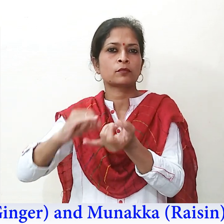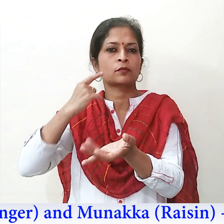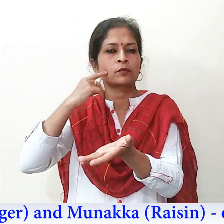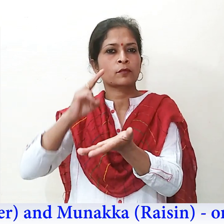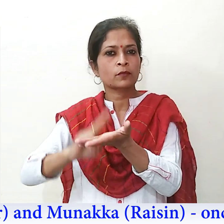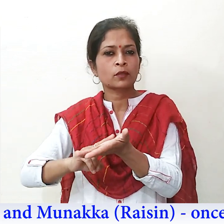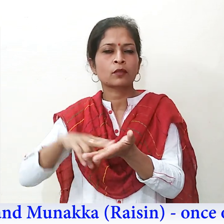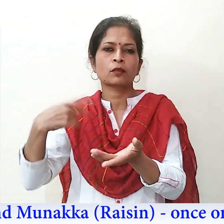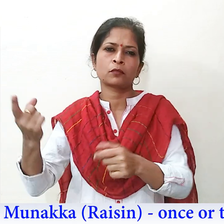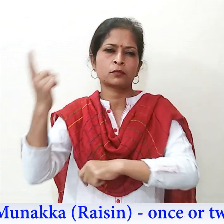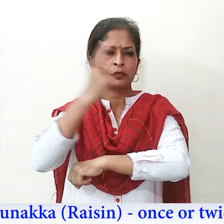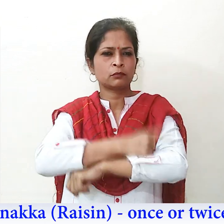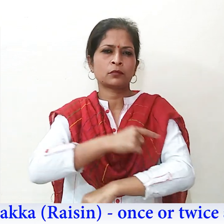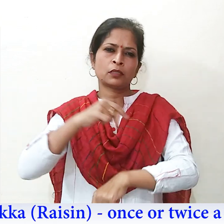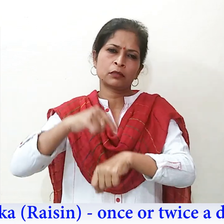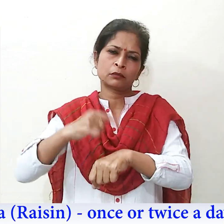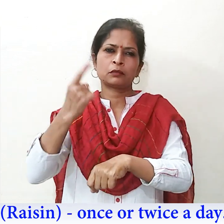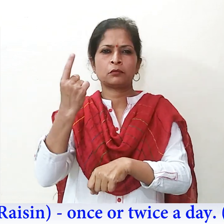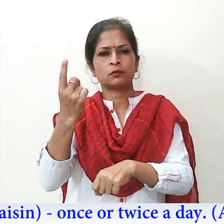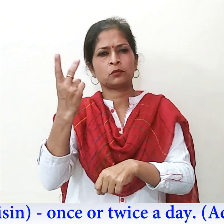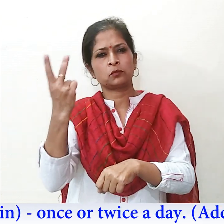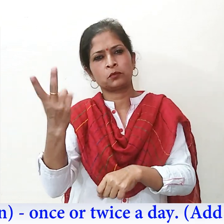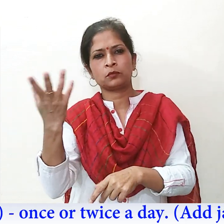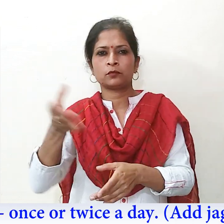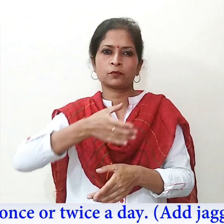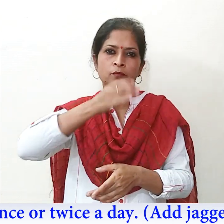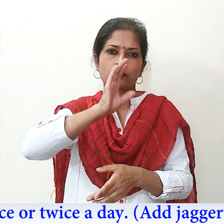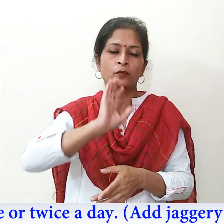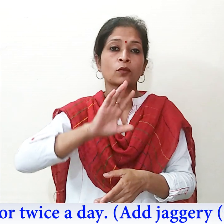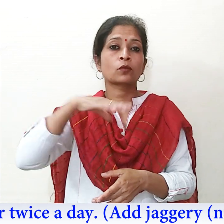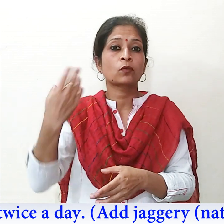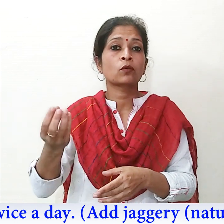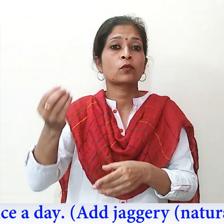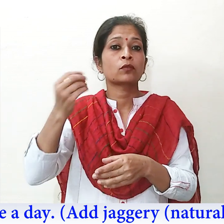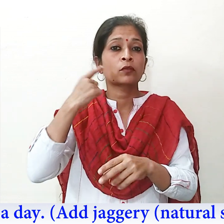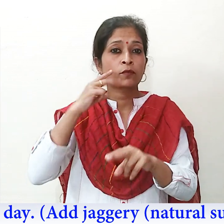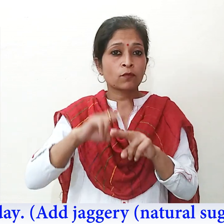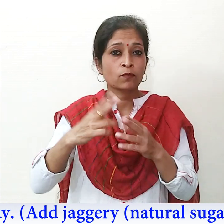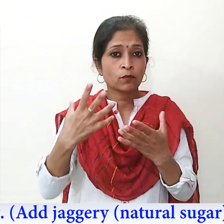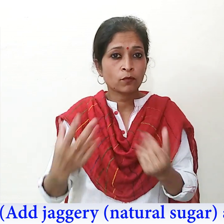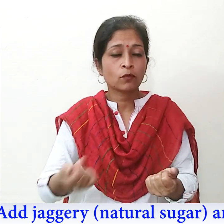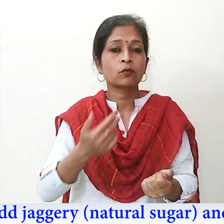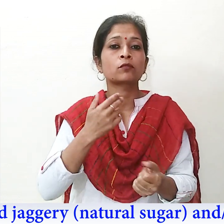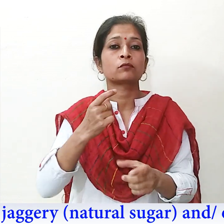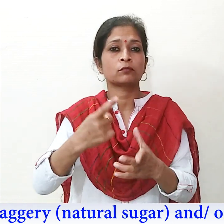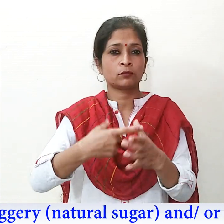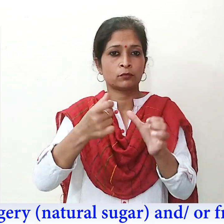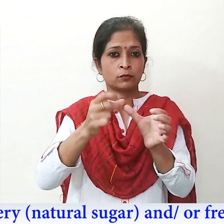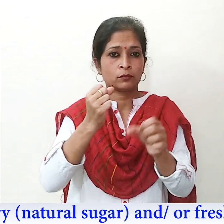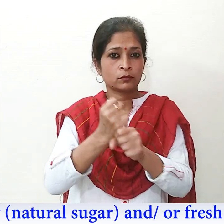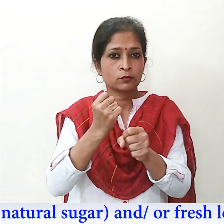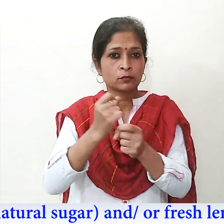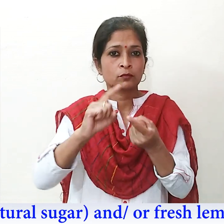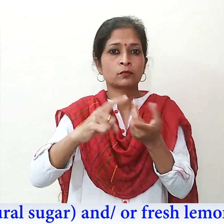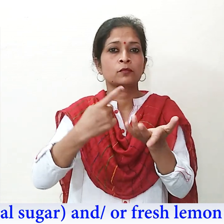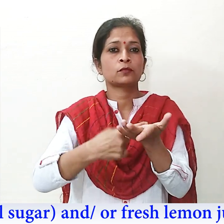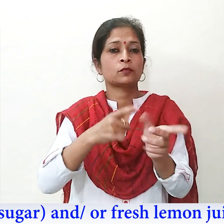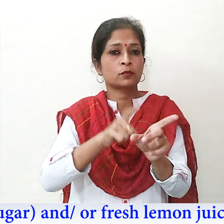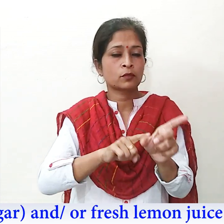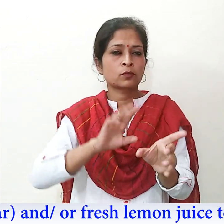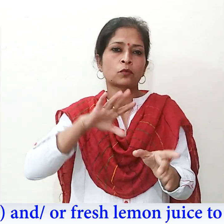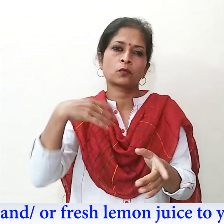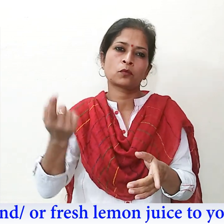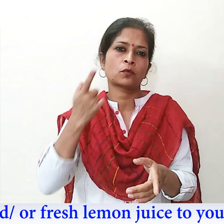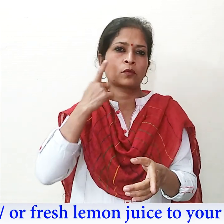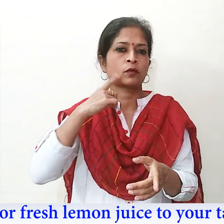once or twice a day. Add jaggery, gur, natural sugar and or fresh lemon